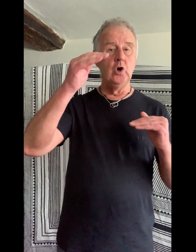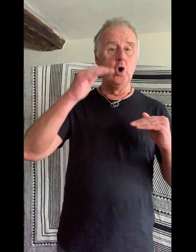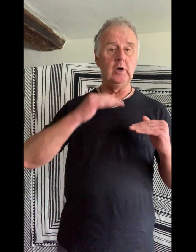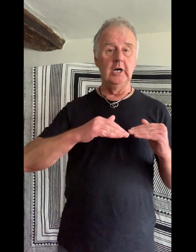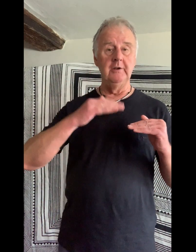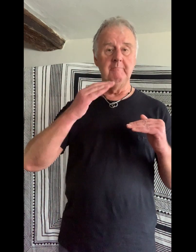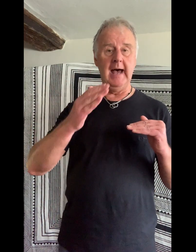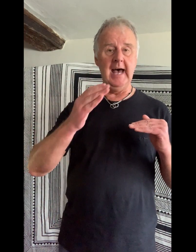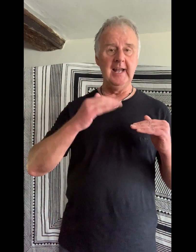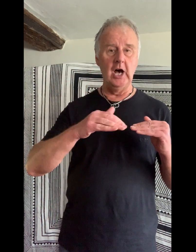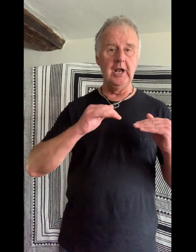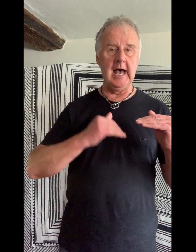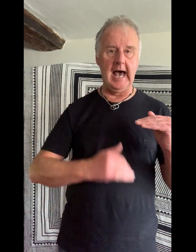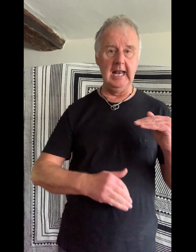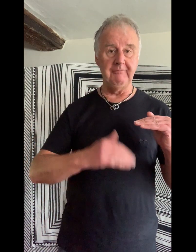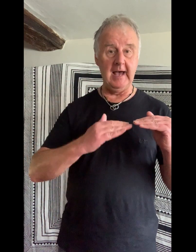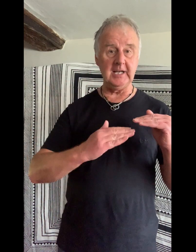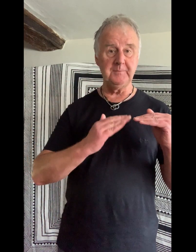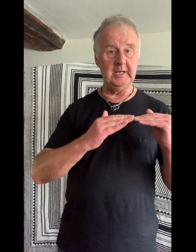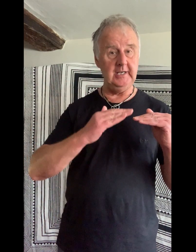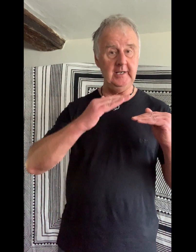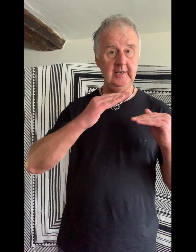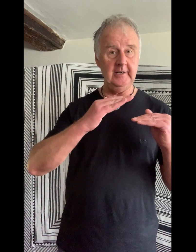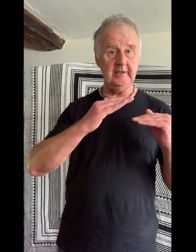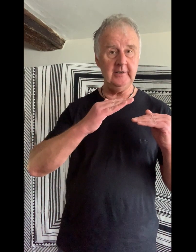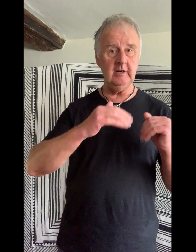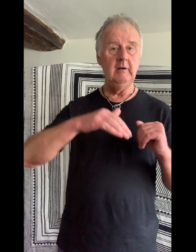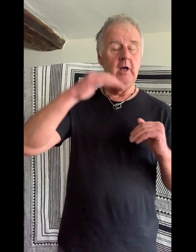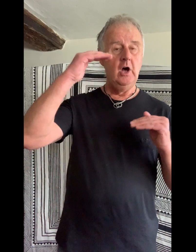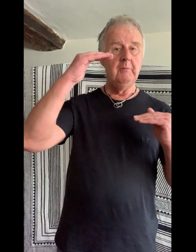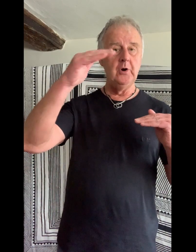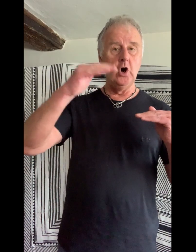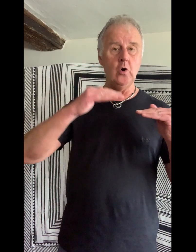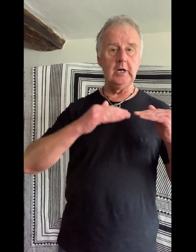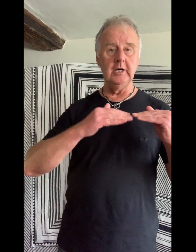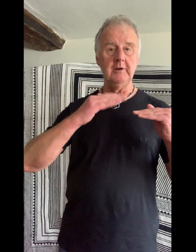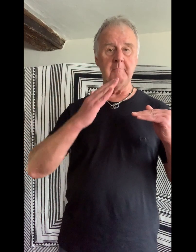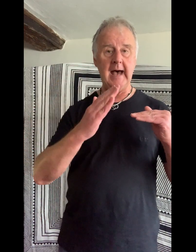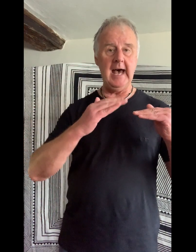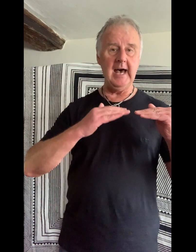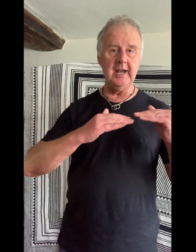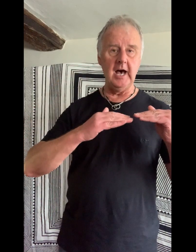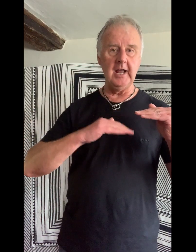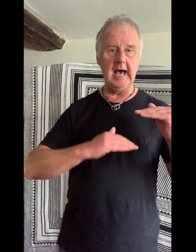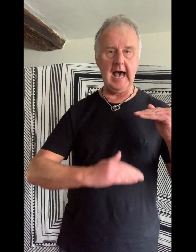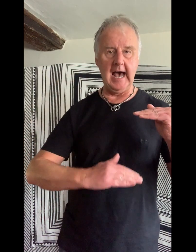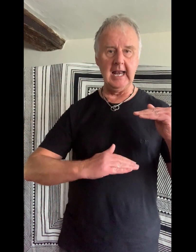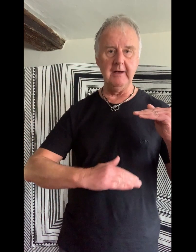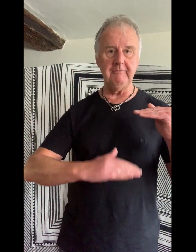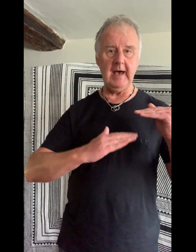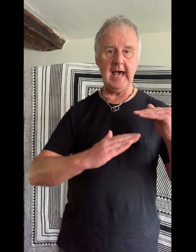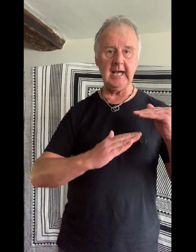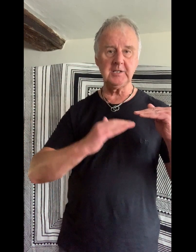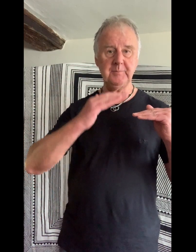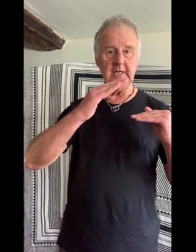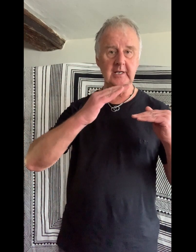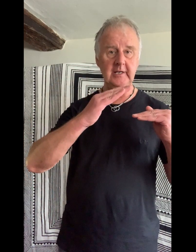Broken man on a Halifax pier. Broken man on a Halifax pier.